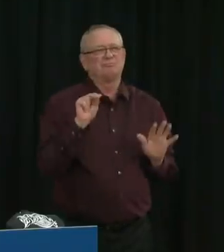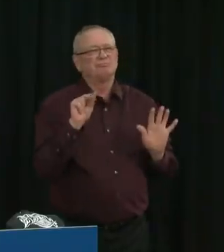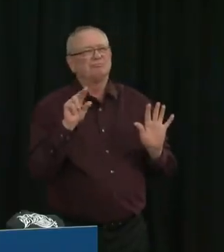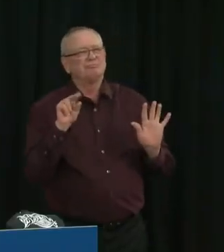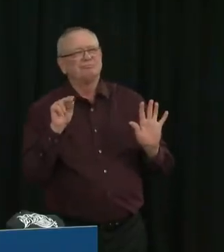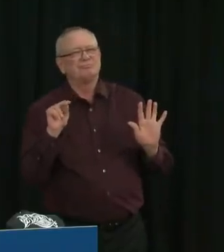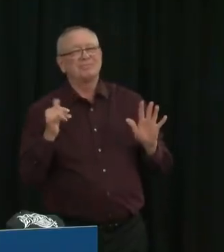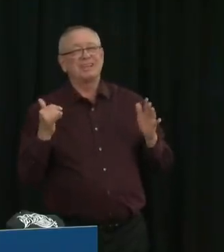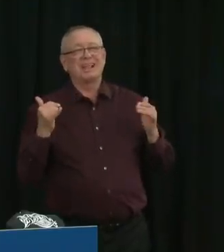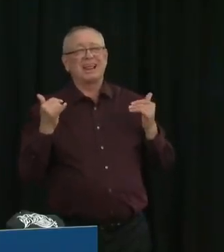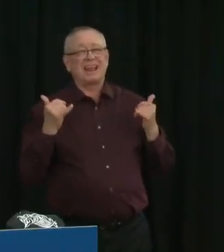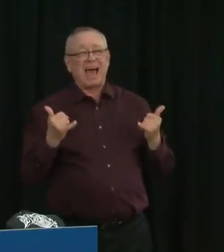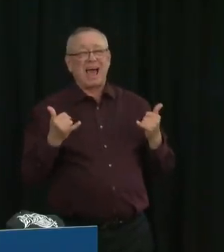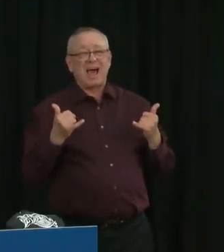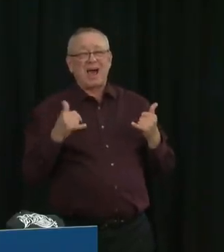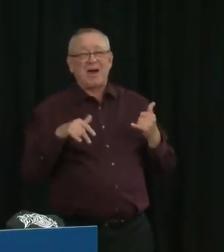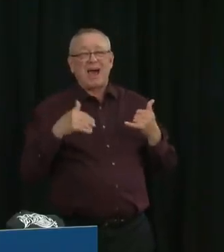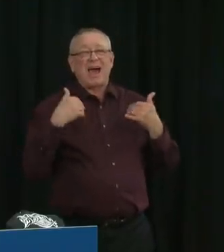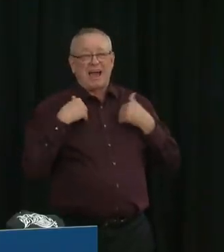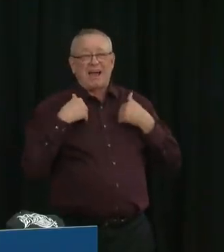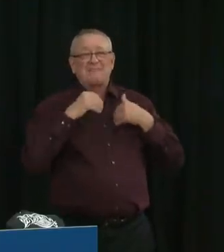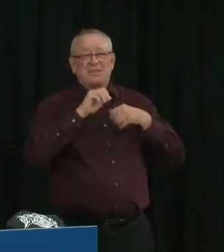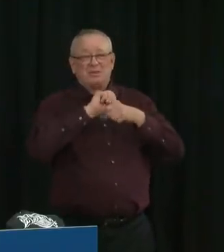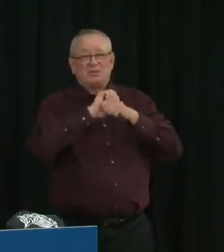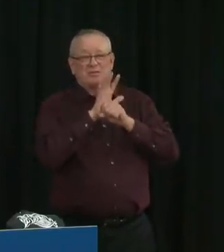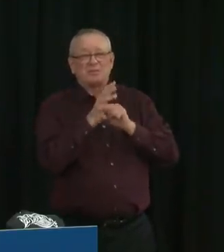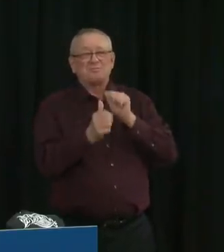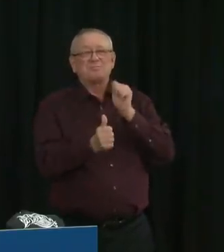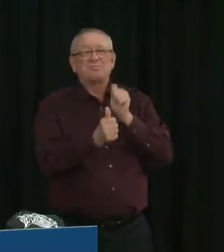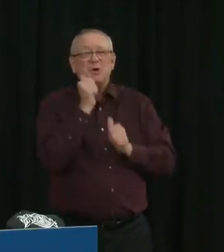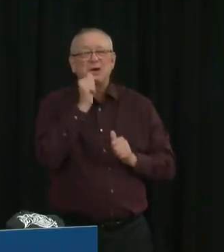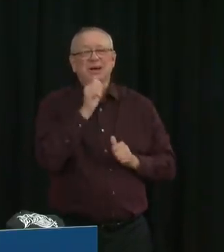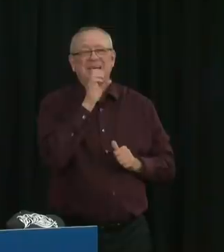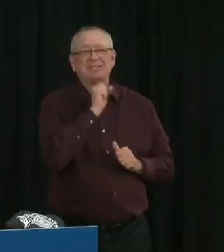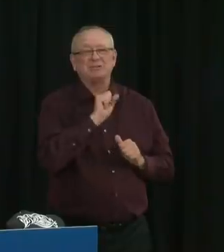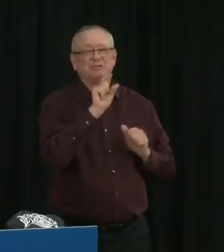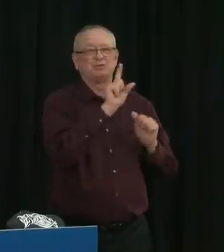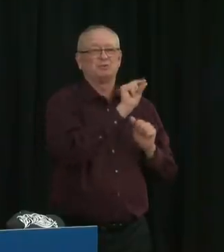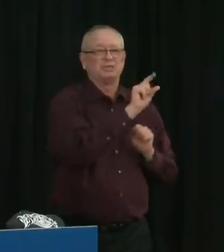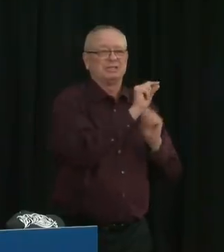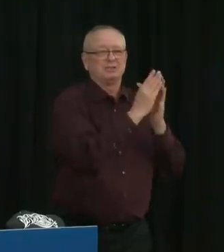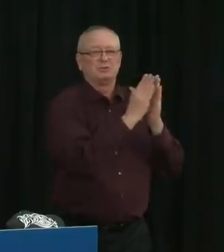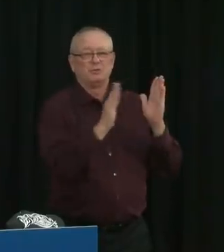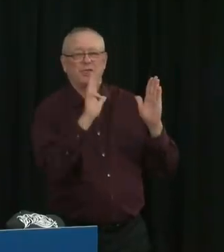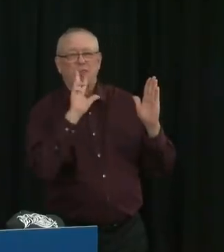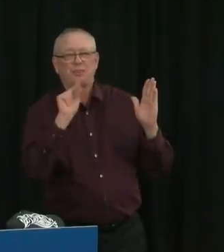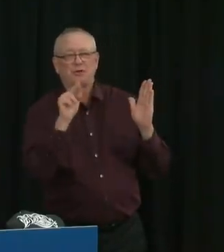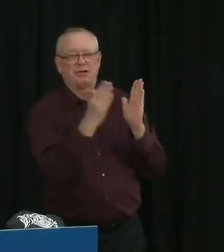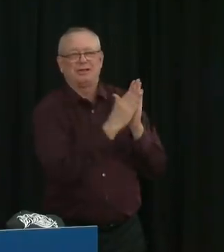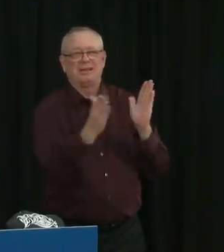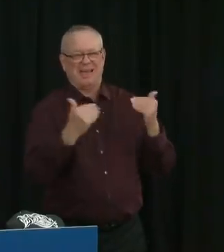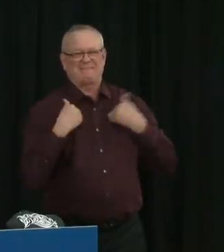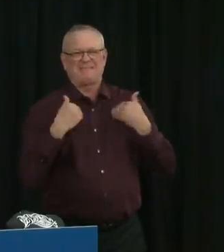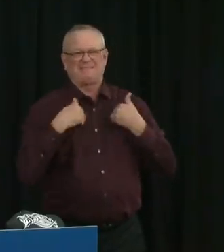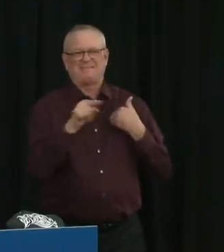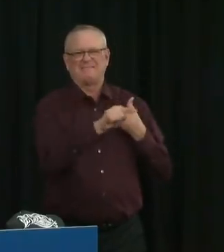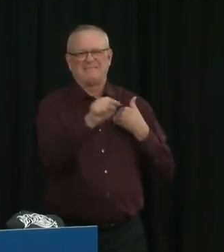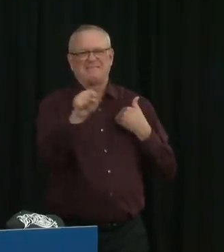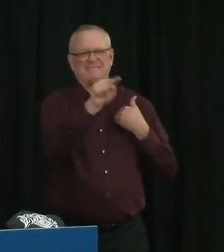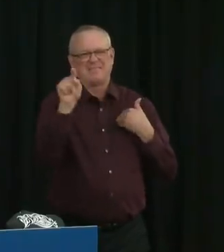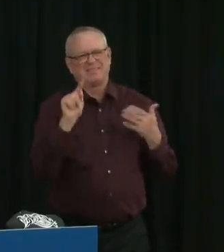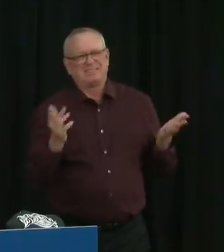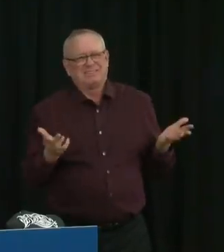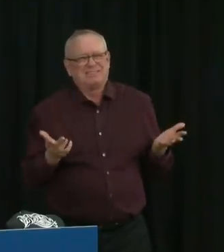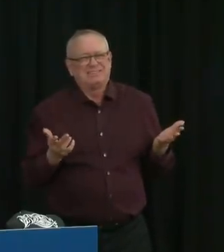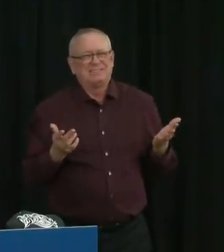cases we have today. Much has been made of the fact that younger people, especially those without underlying health conditions